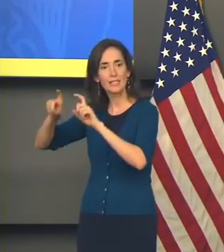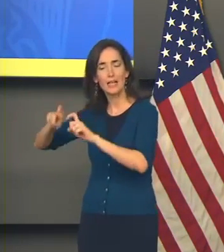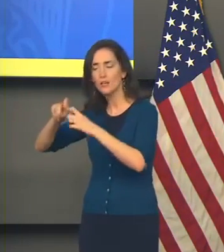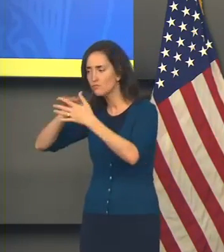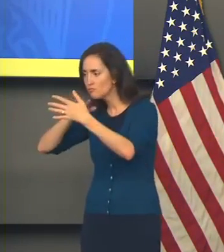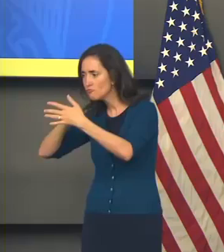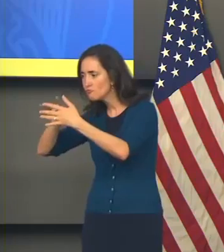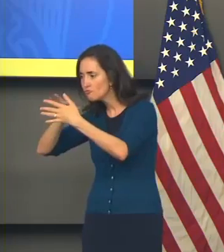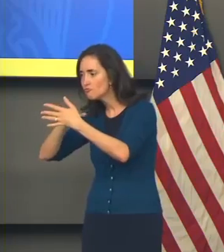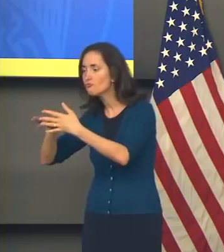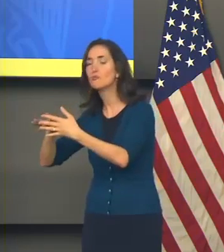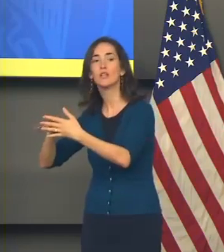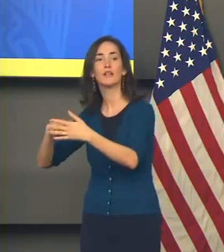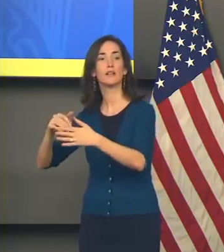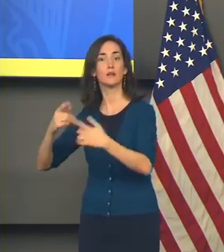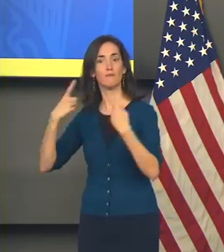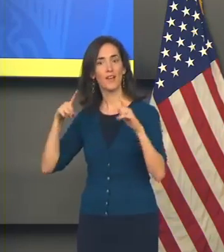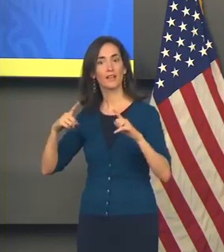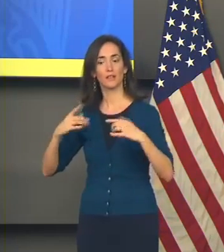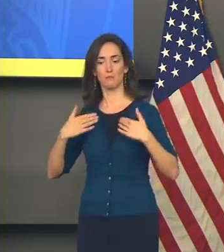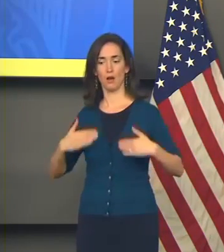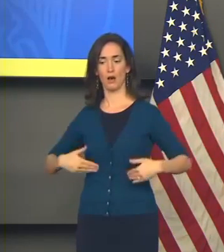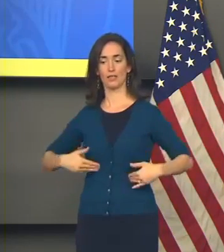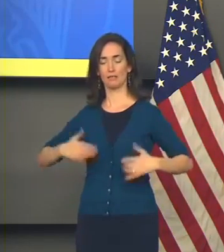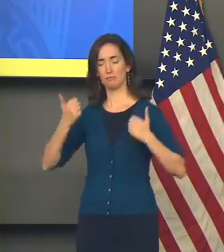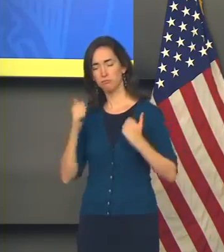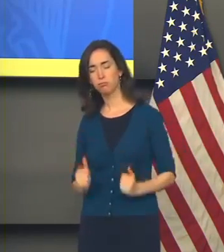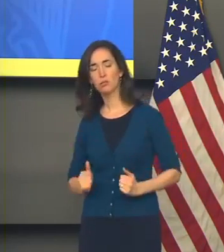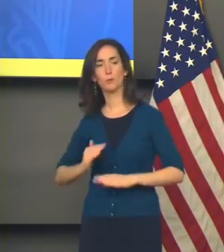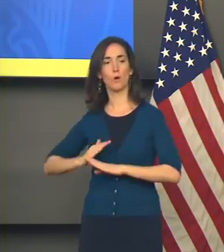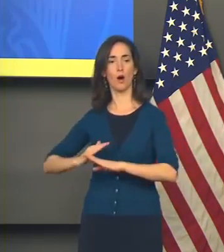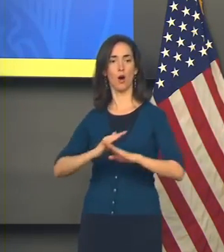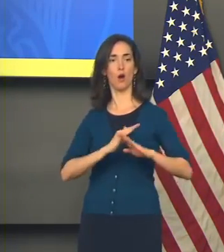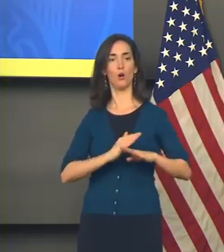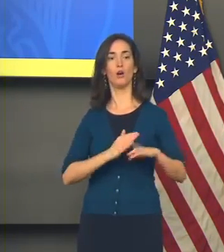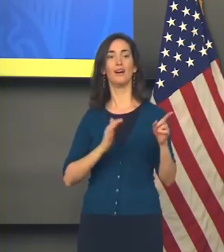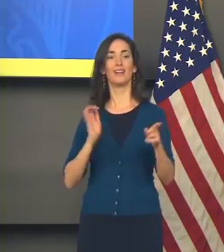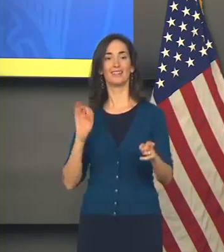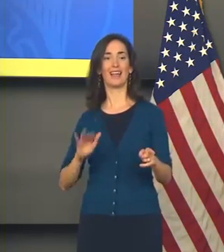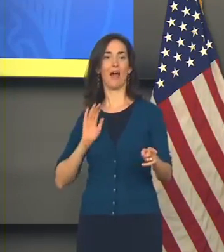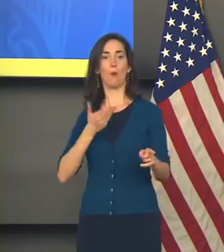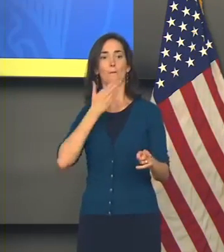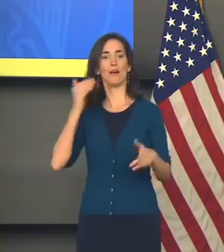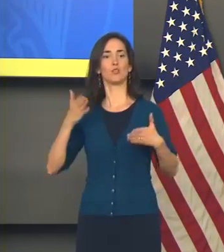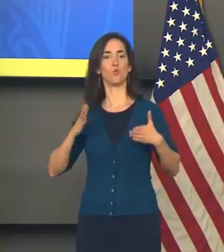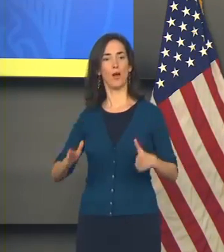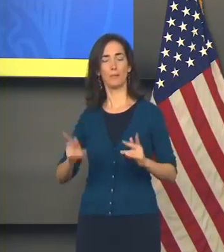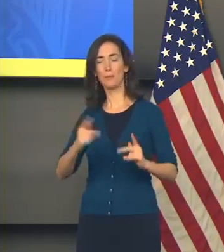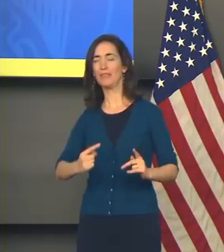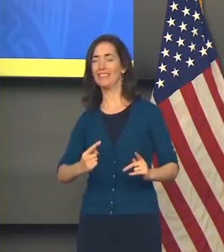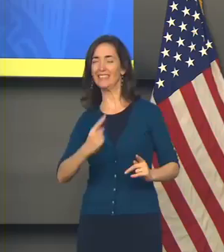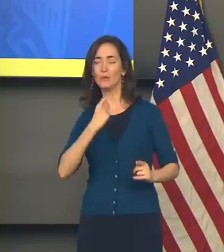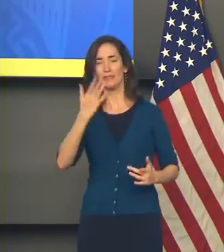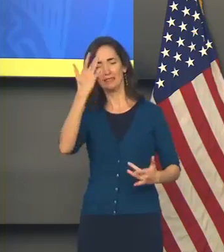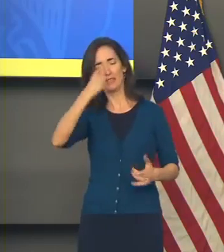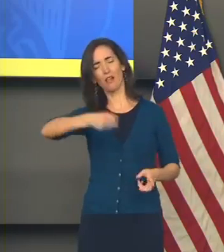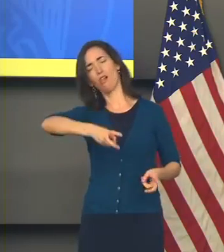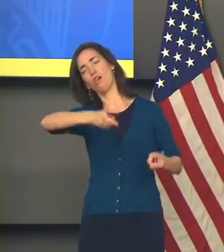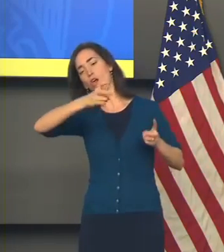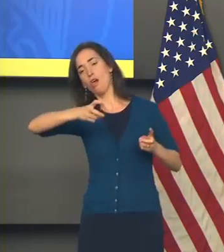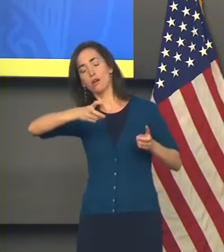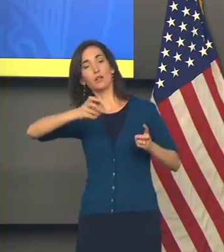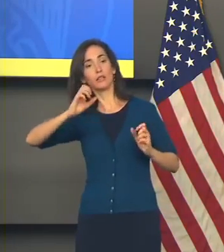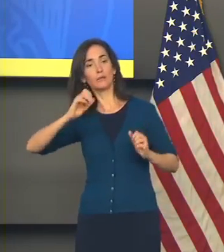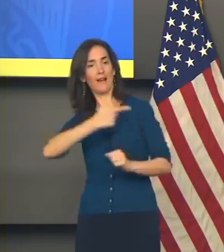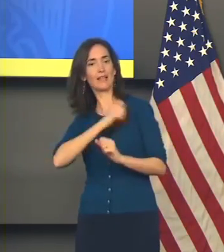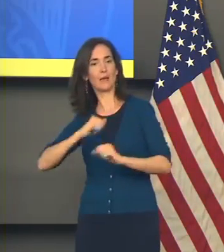preventing severe disease. And they remain effective. The most effective tool we have at preventing severe disease. And you heard the numbers from Dr.